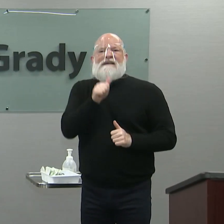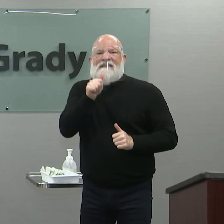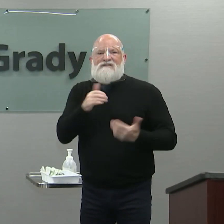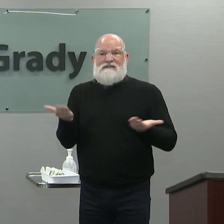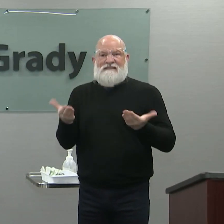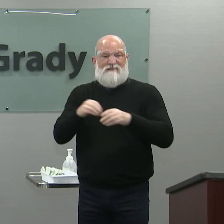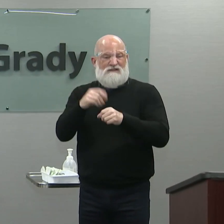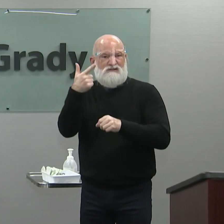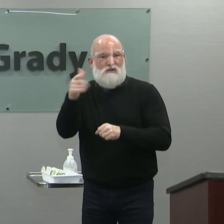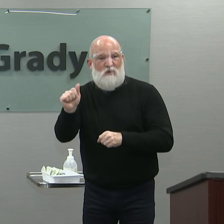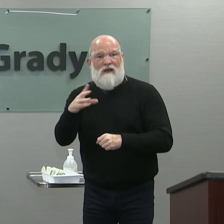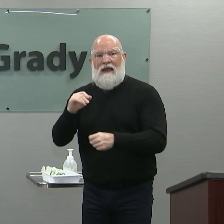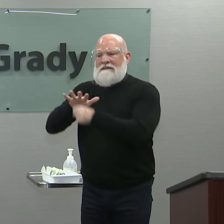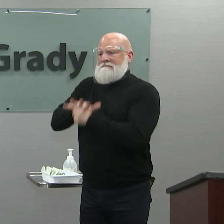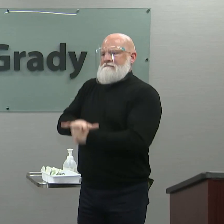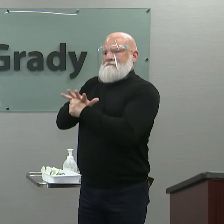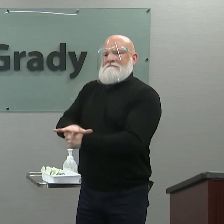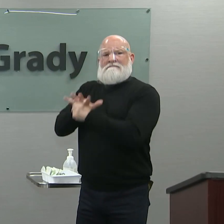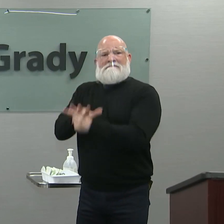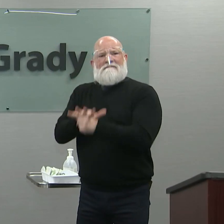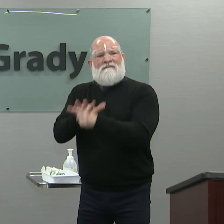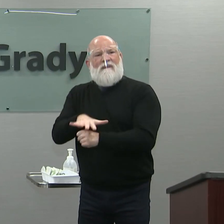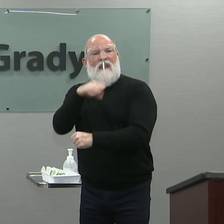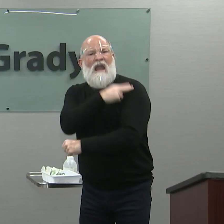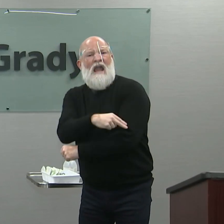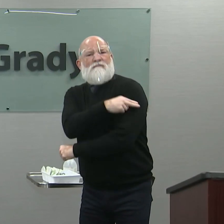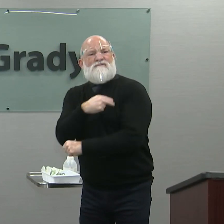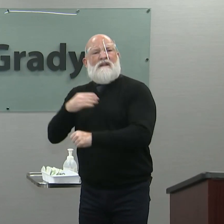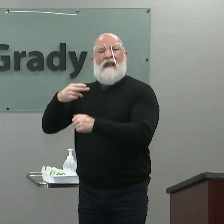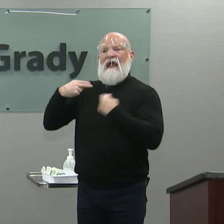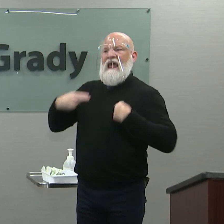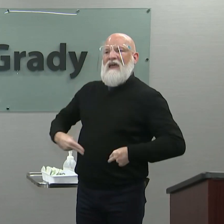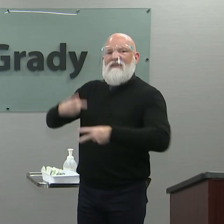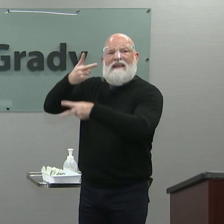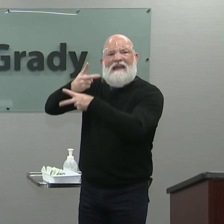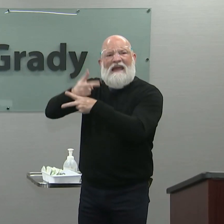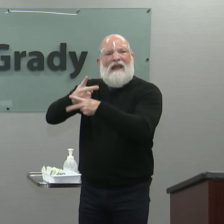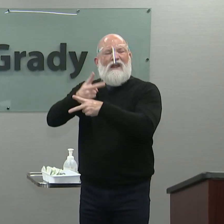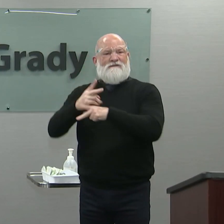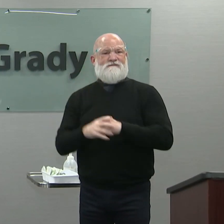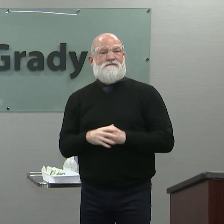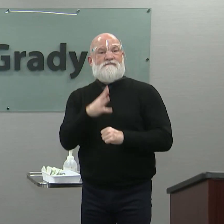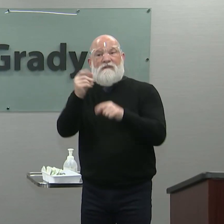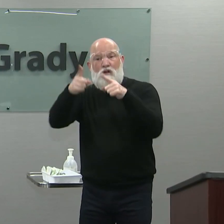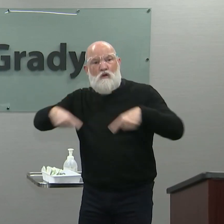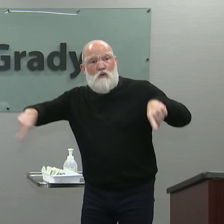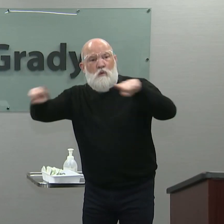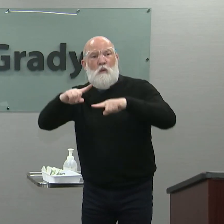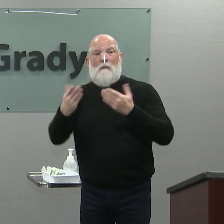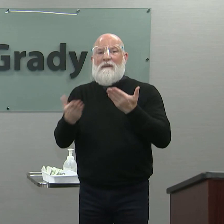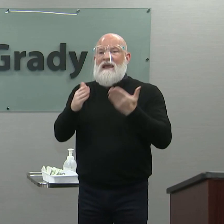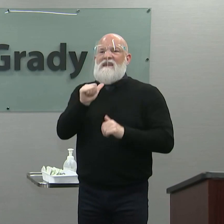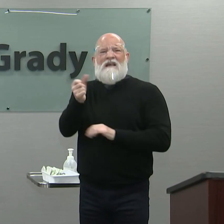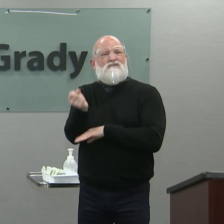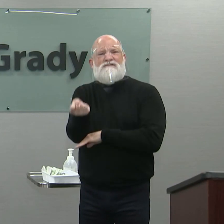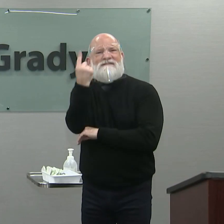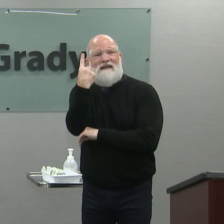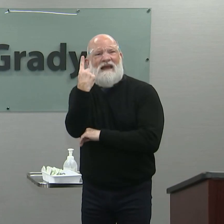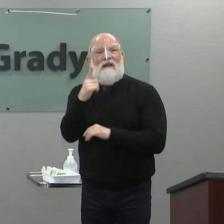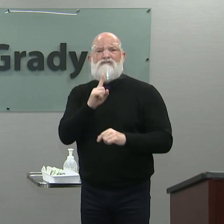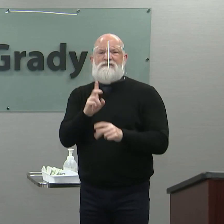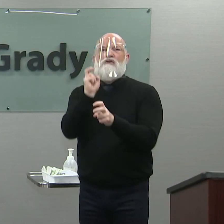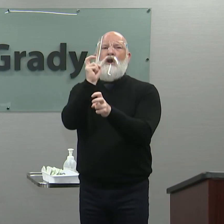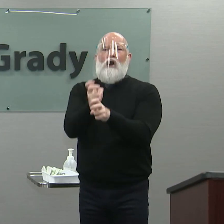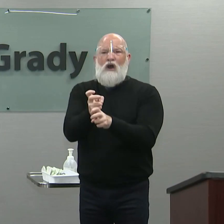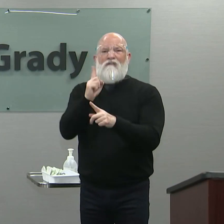community. I mean, I think that people don't understand how difficult it's been for everyone here at